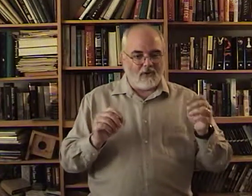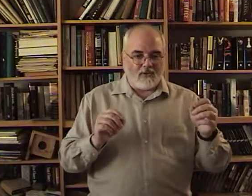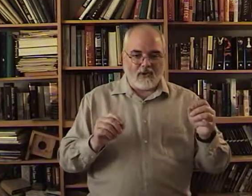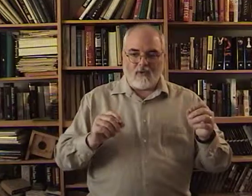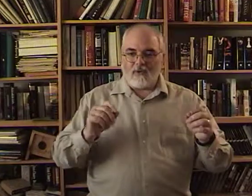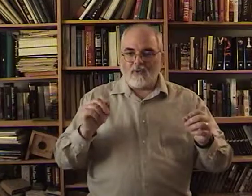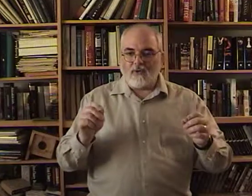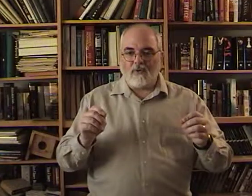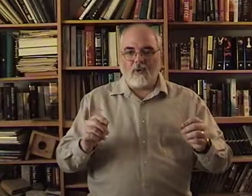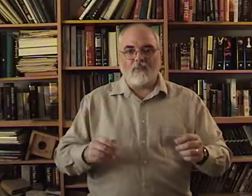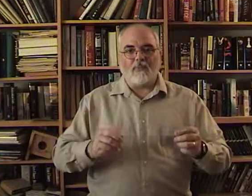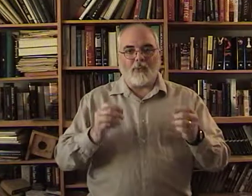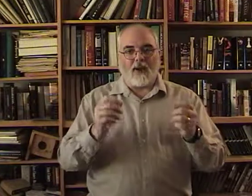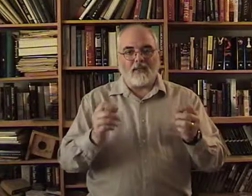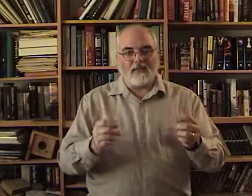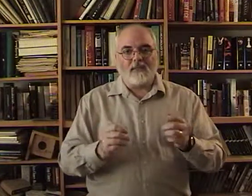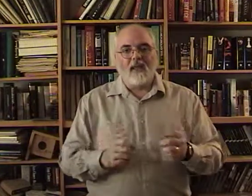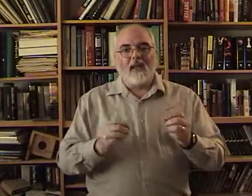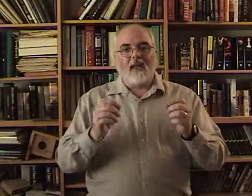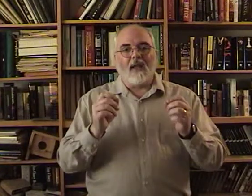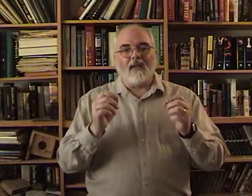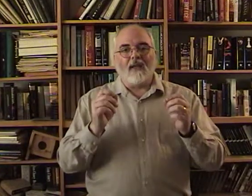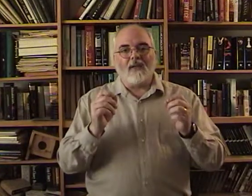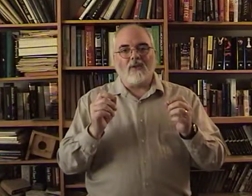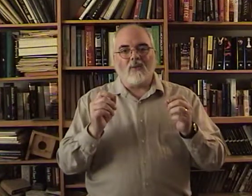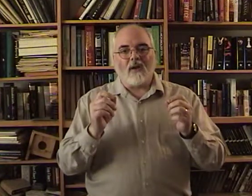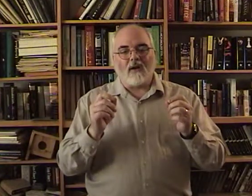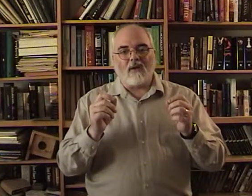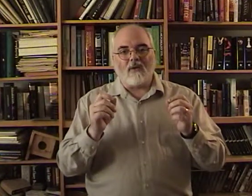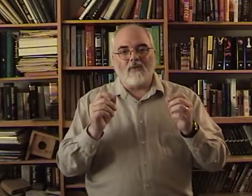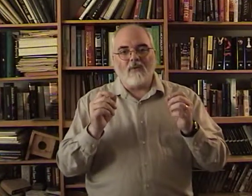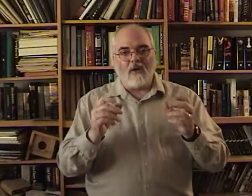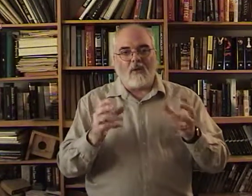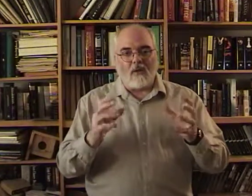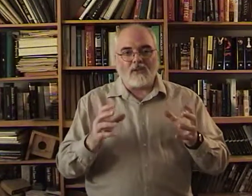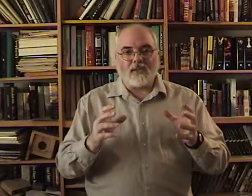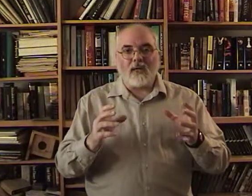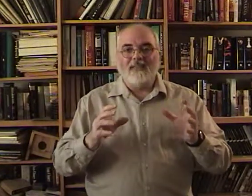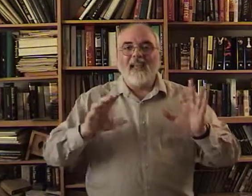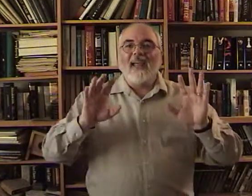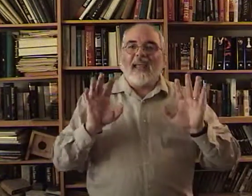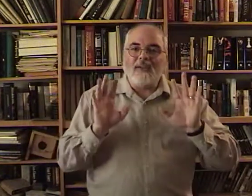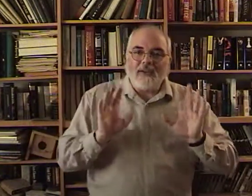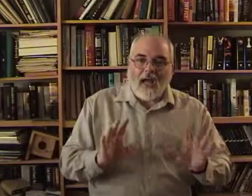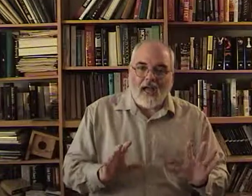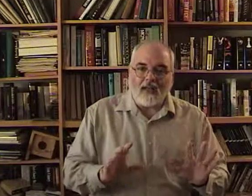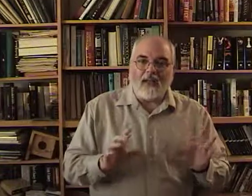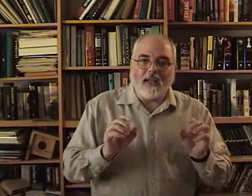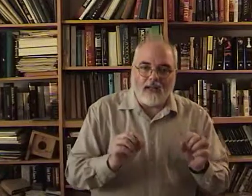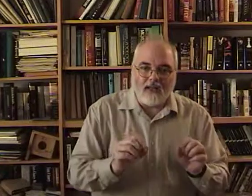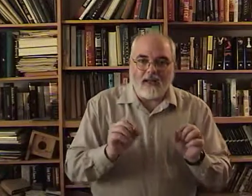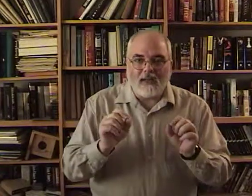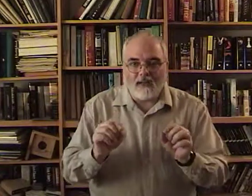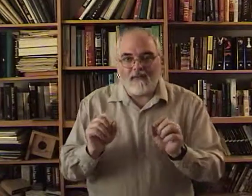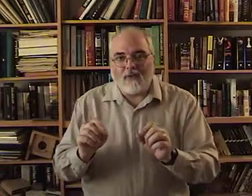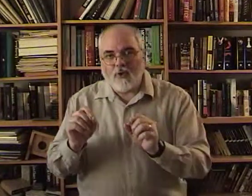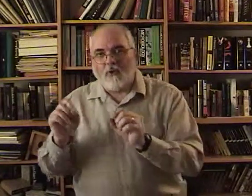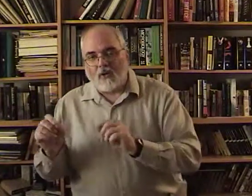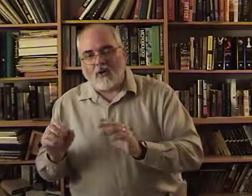don't know. What you do know. Practice. And get to where you know all the signs. And not in individual words.